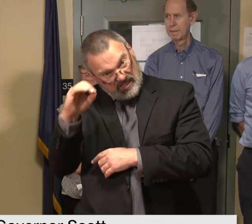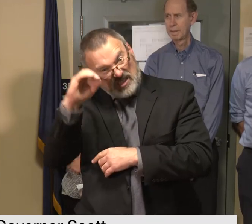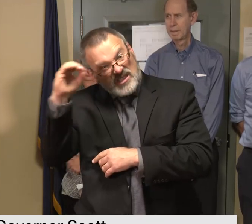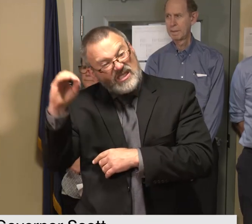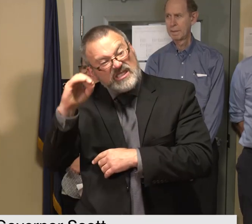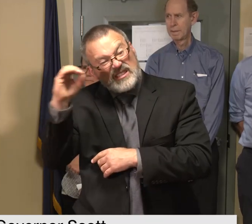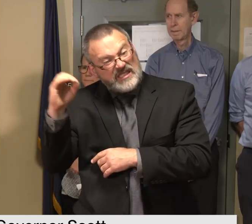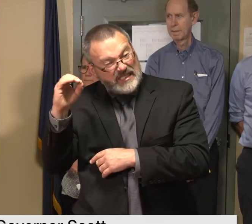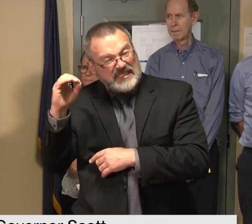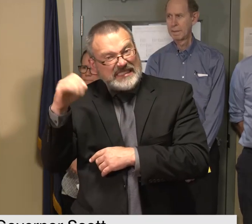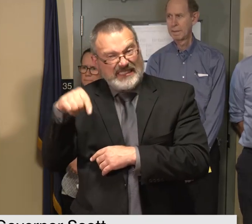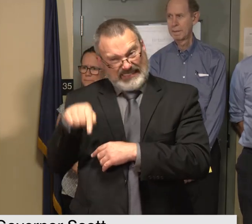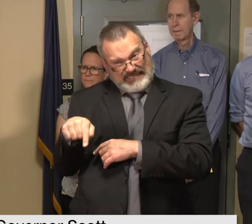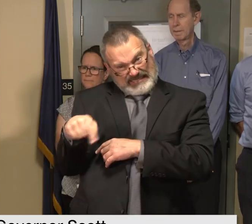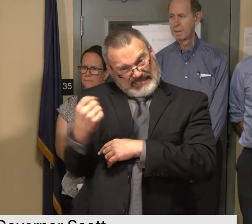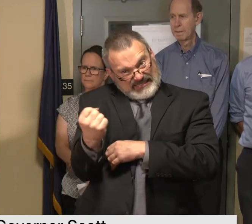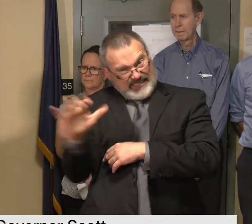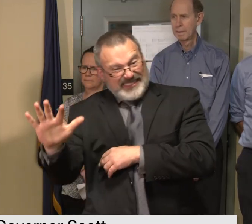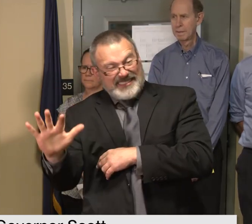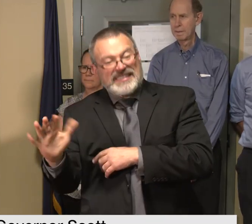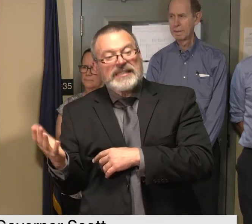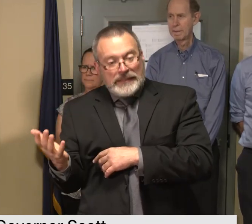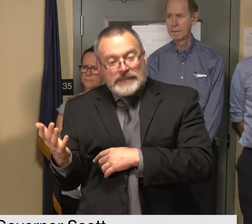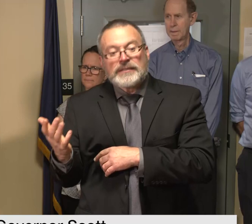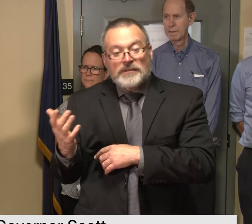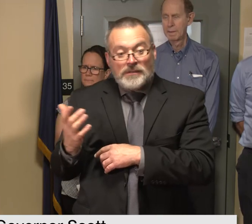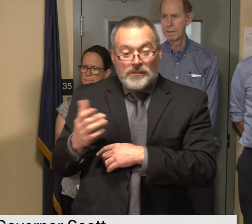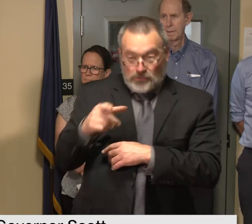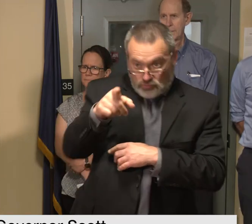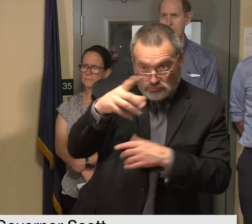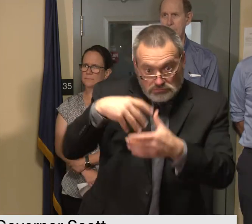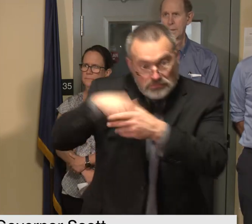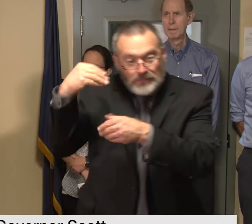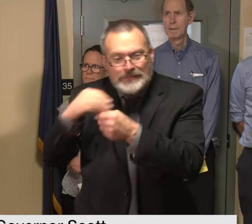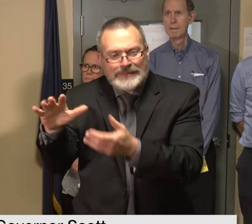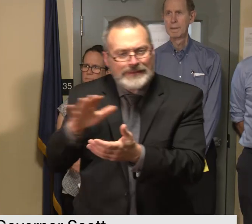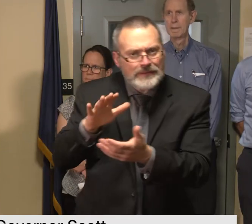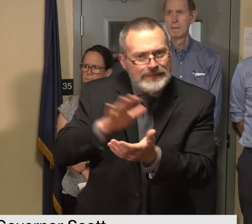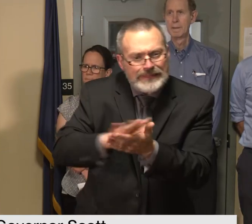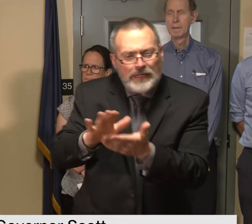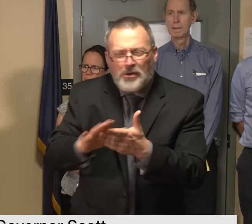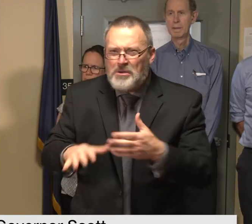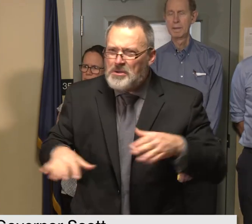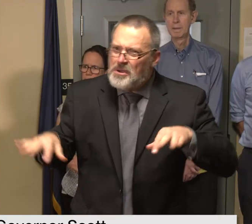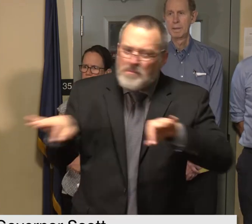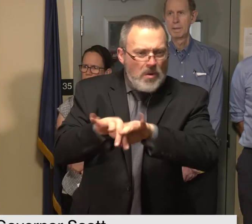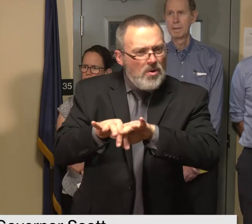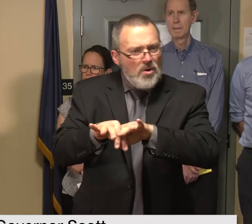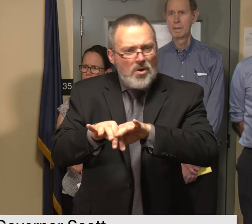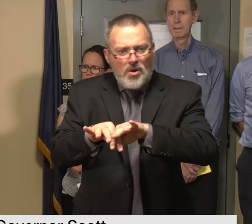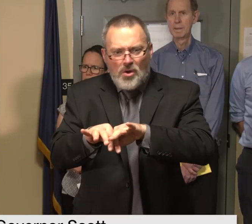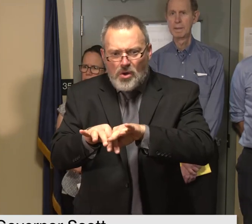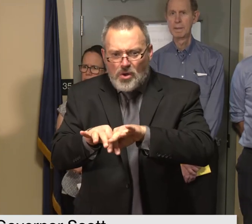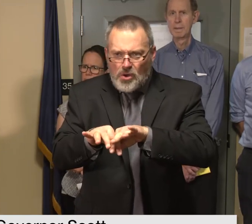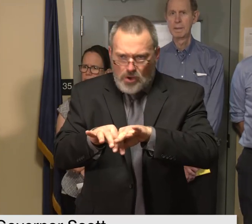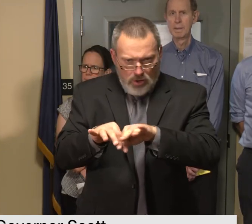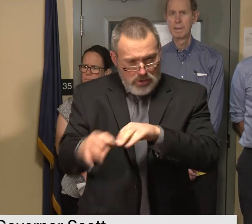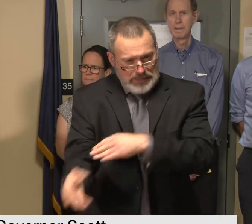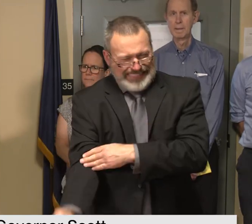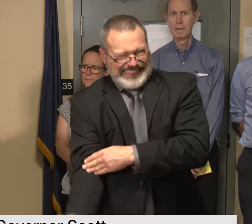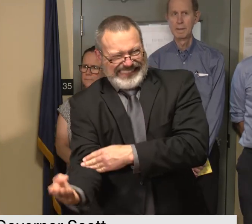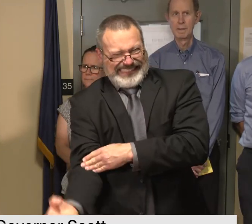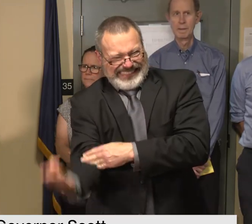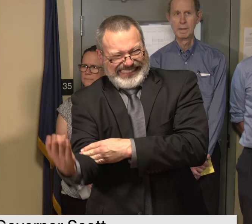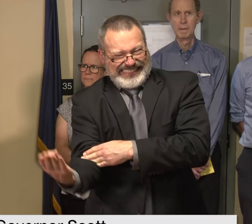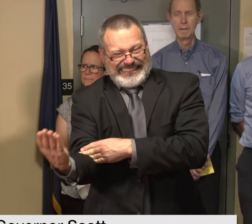weekend so those who are working on cleanup should take precautions such as start early when it's cooler take